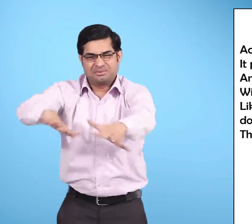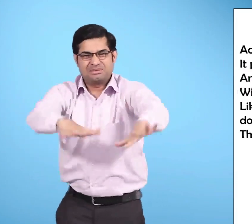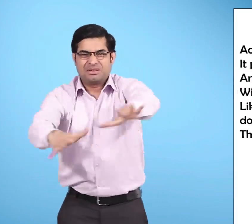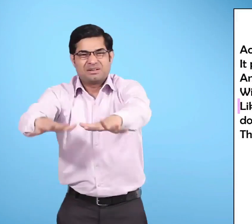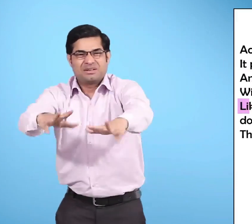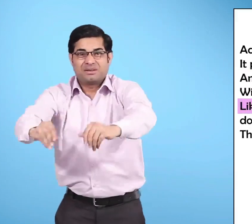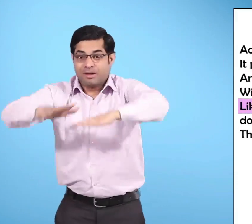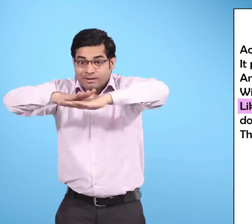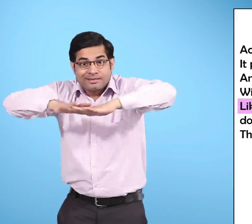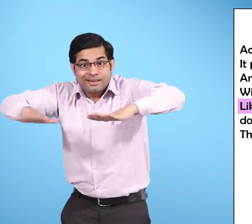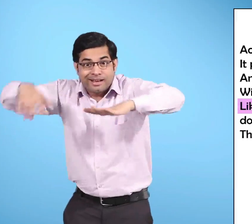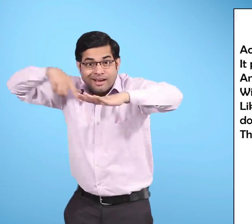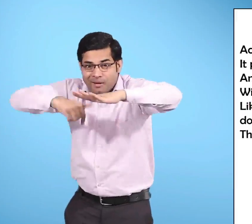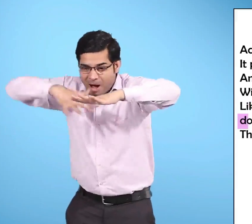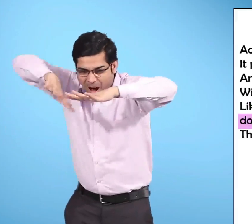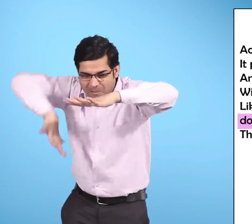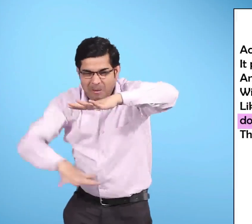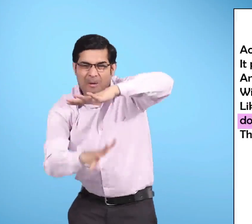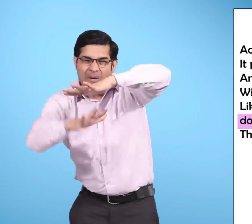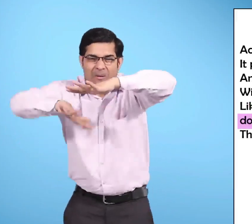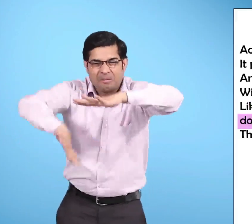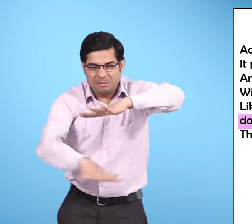Like a river down the gutter roars